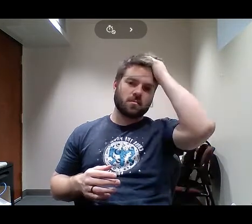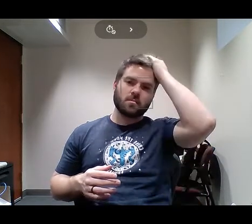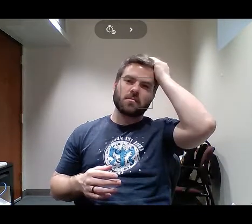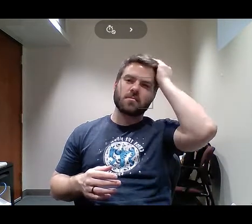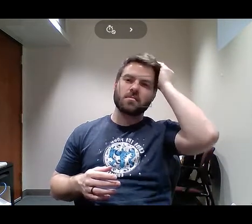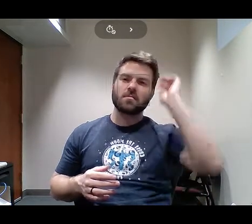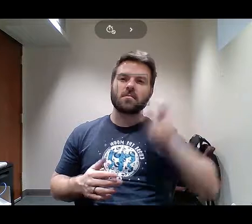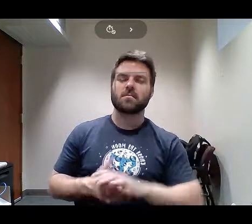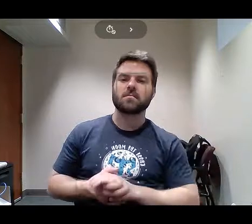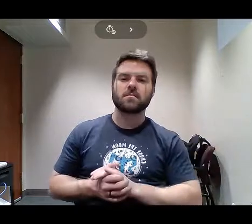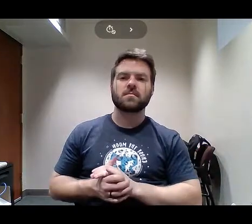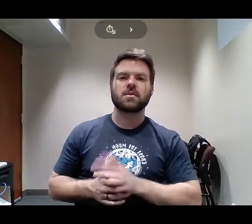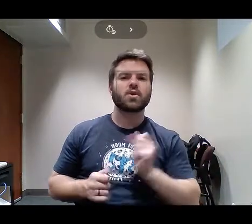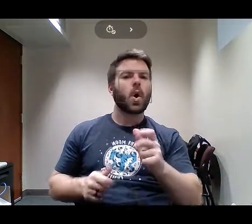up on I-40. Oh my goodness.